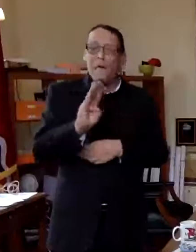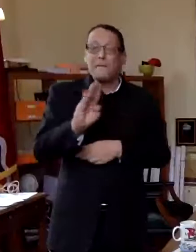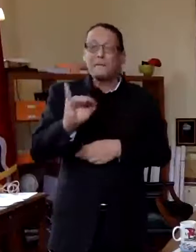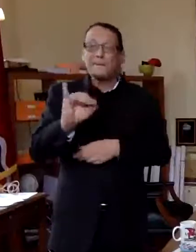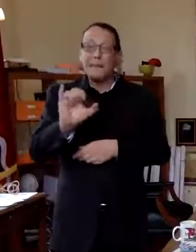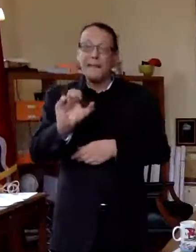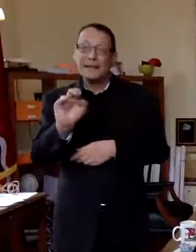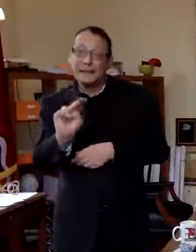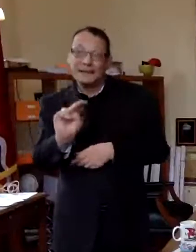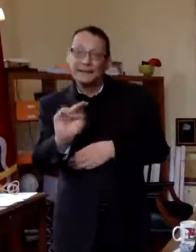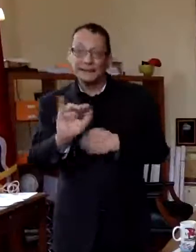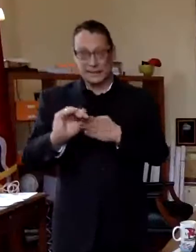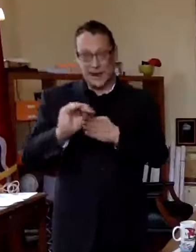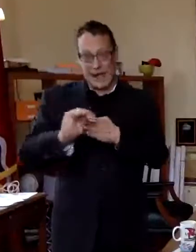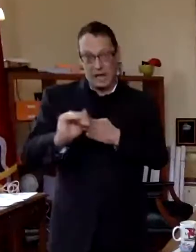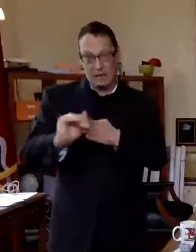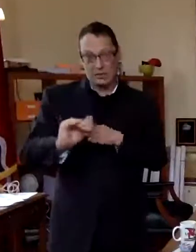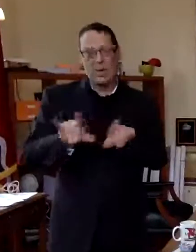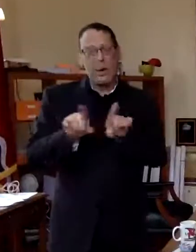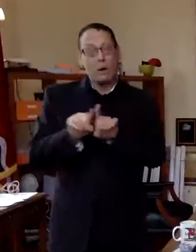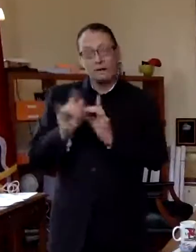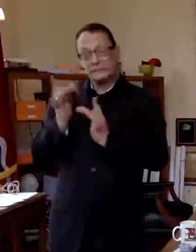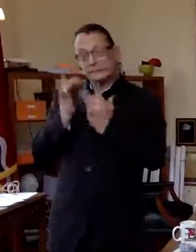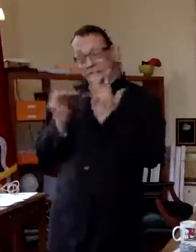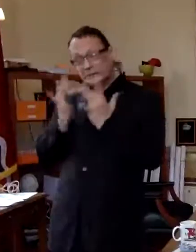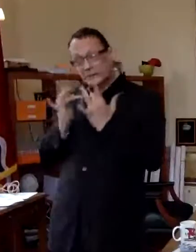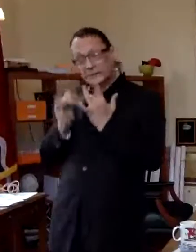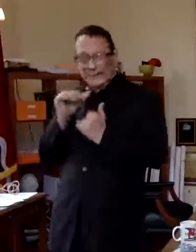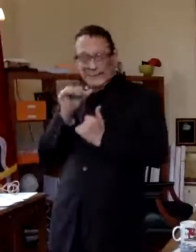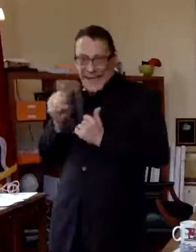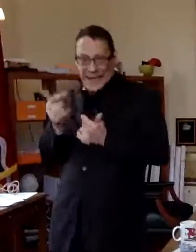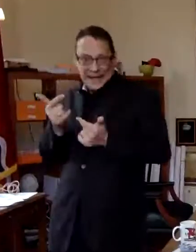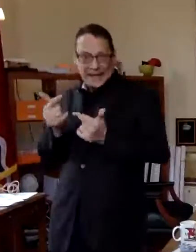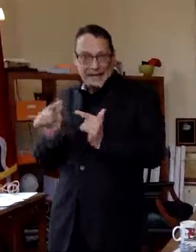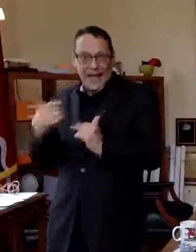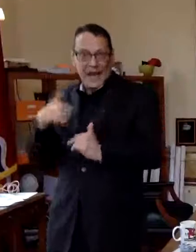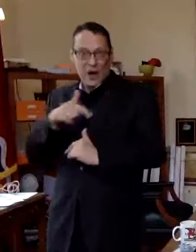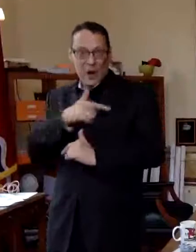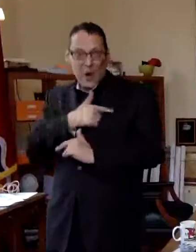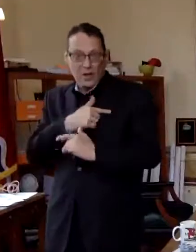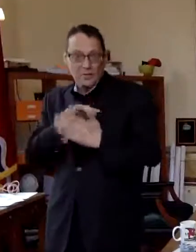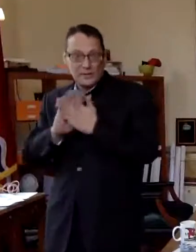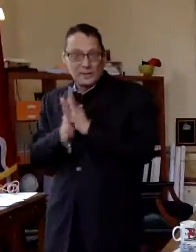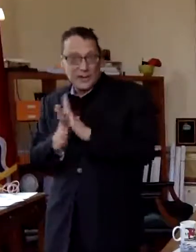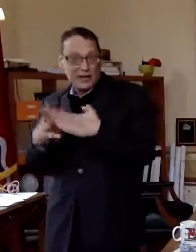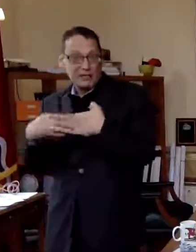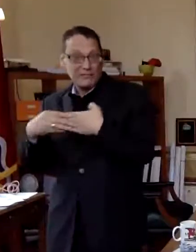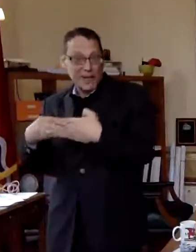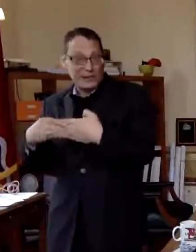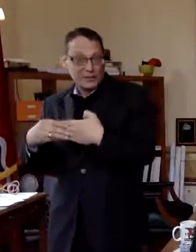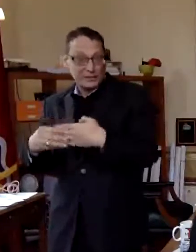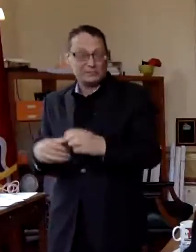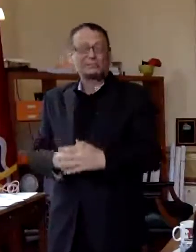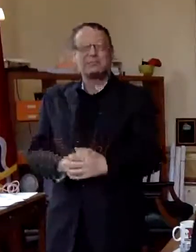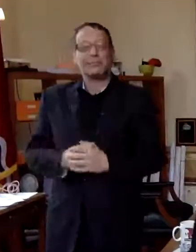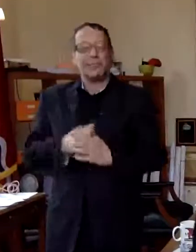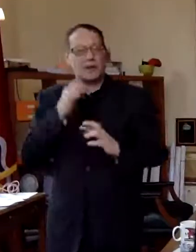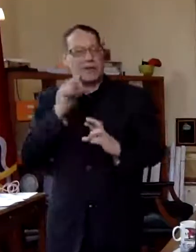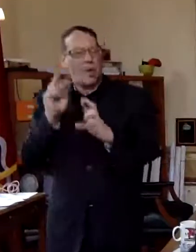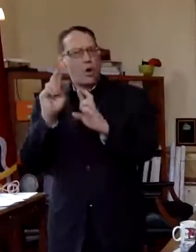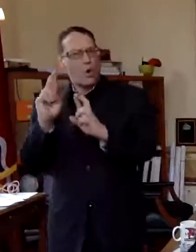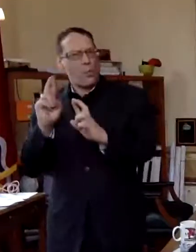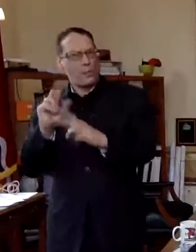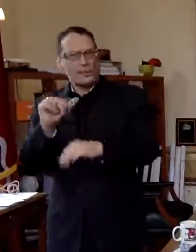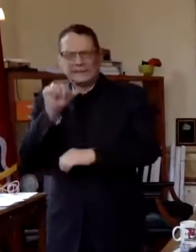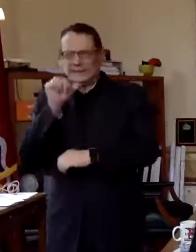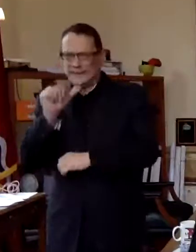constrains us doesn't allow us to to have as much flexibility as we we would like to so we're hoping not to